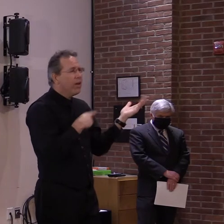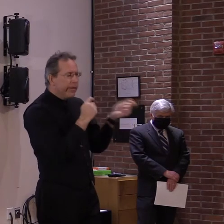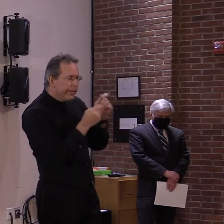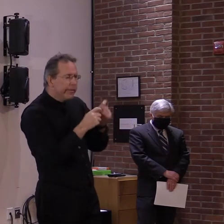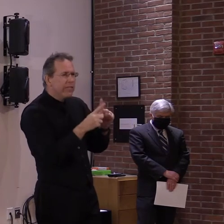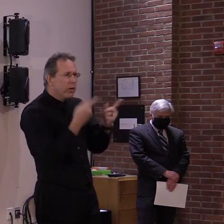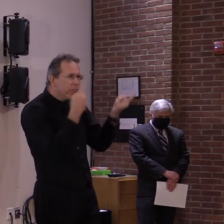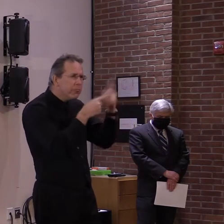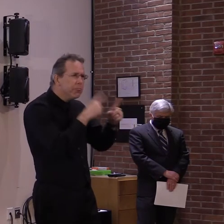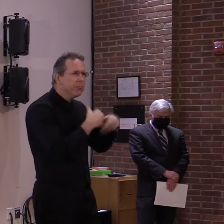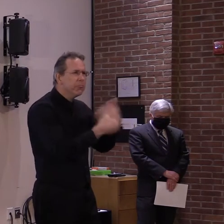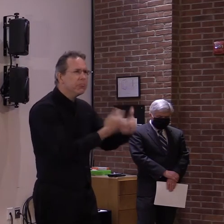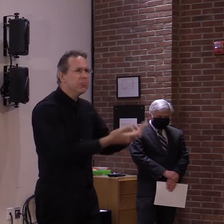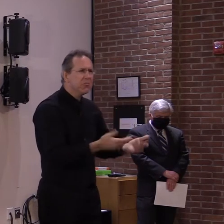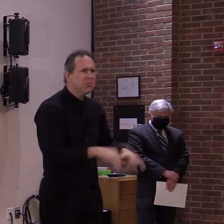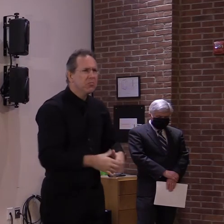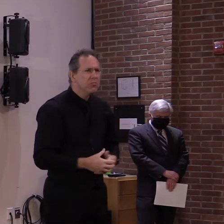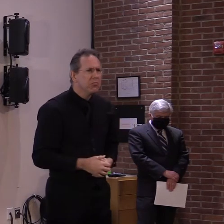Greg, the Bennington banner.